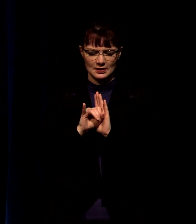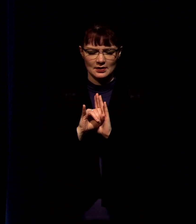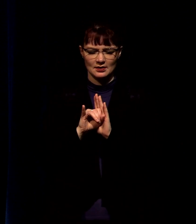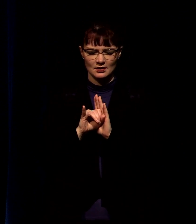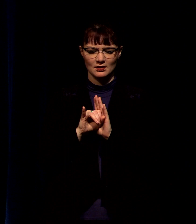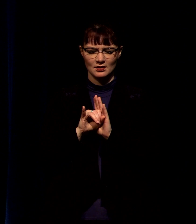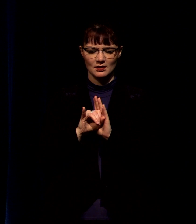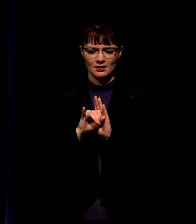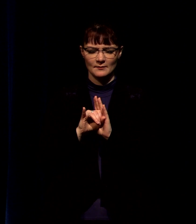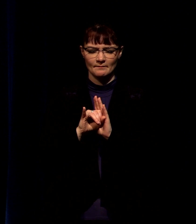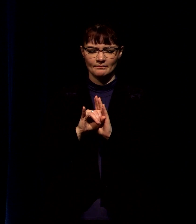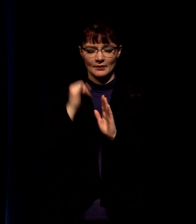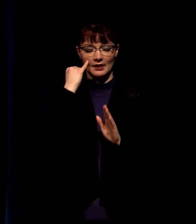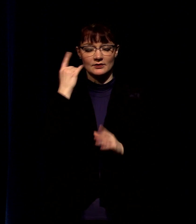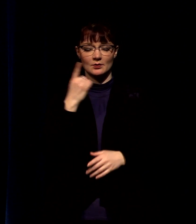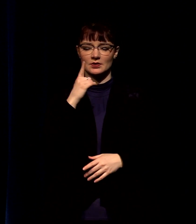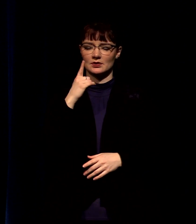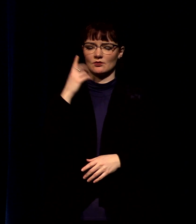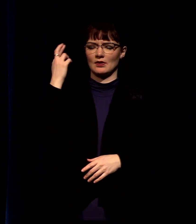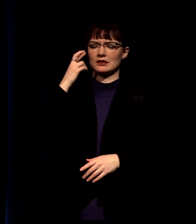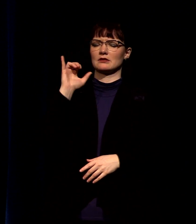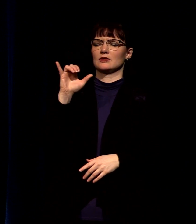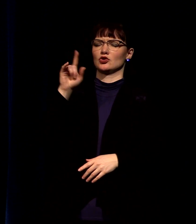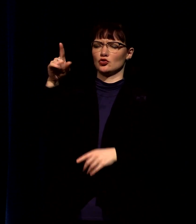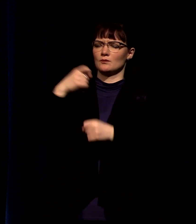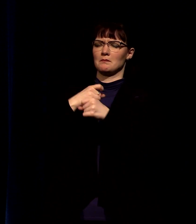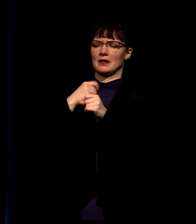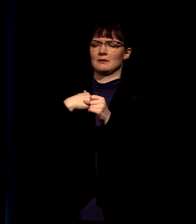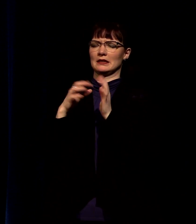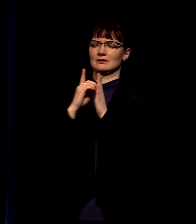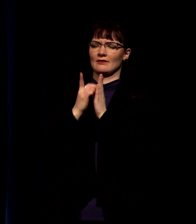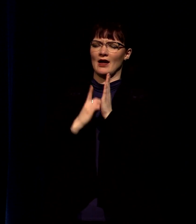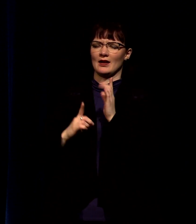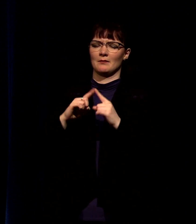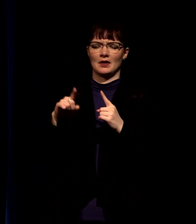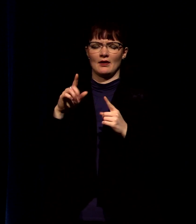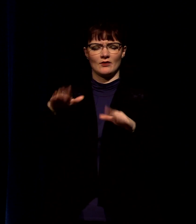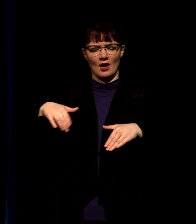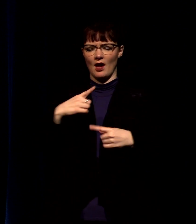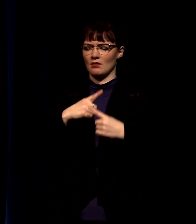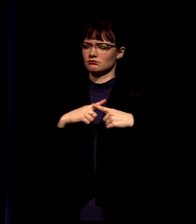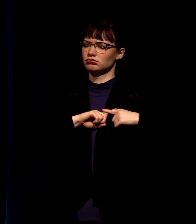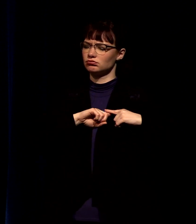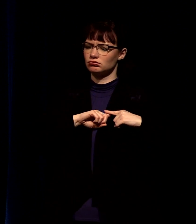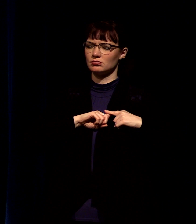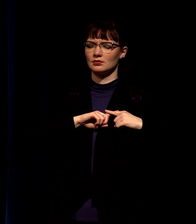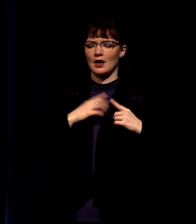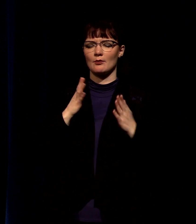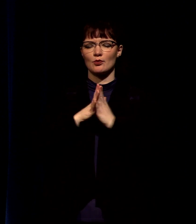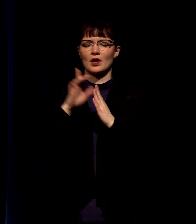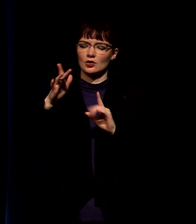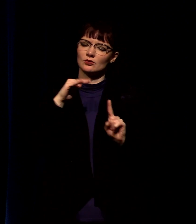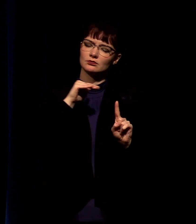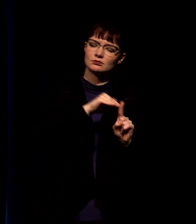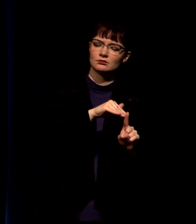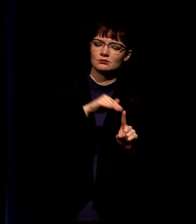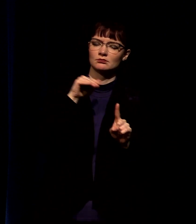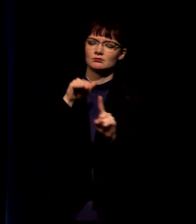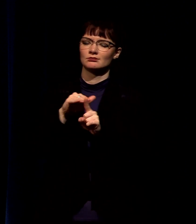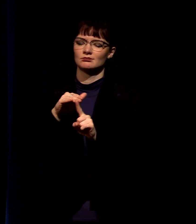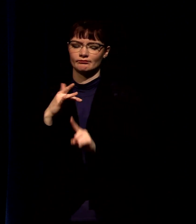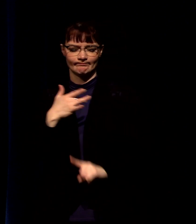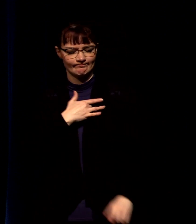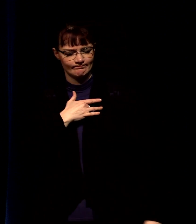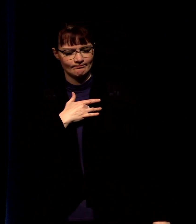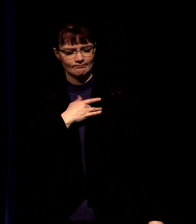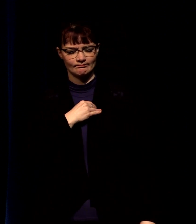that is realizing that they're created in your image but their allegiance is not to you i pray that you would even stir them now that you would